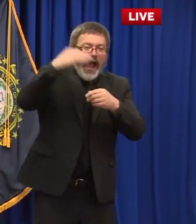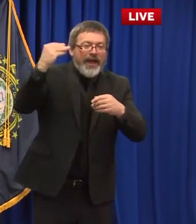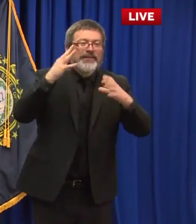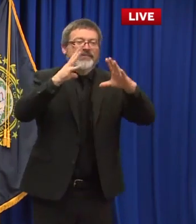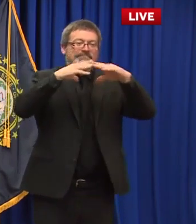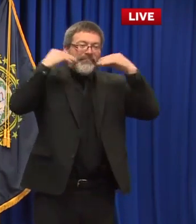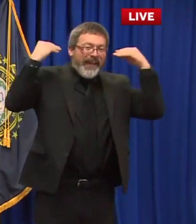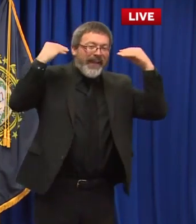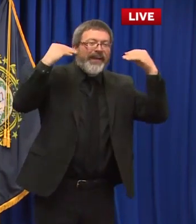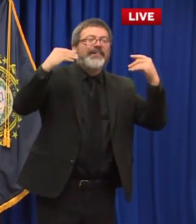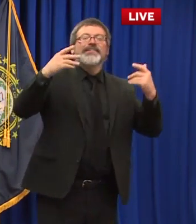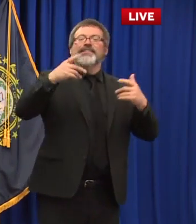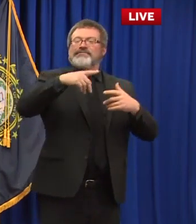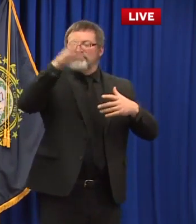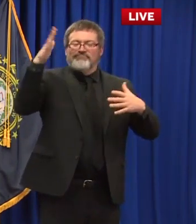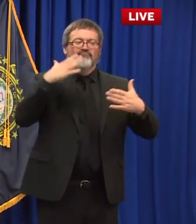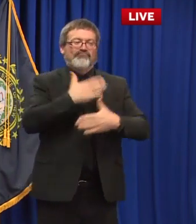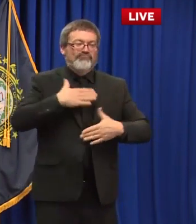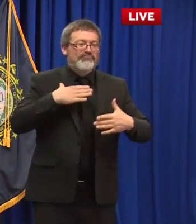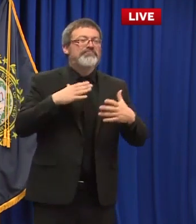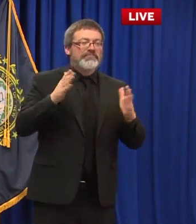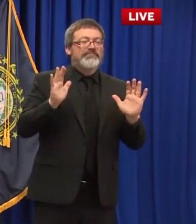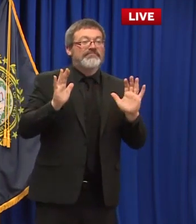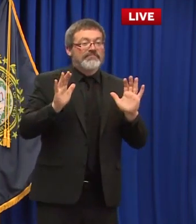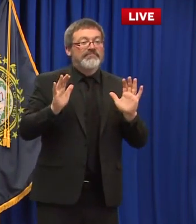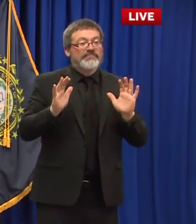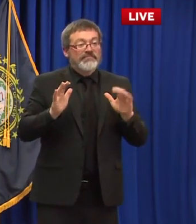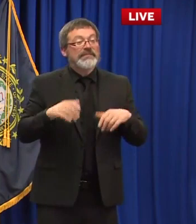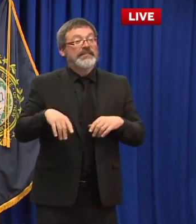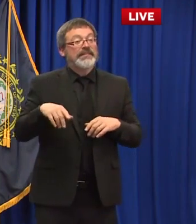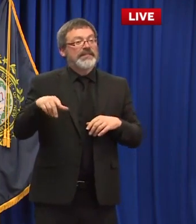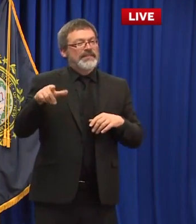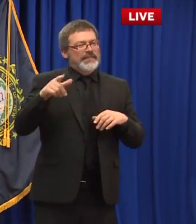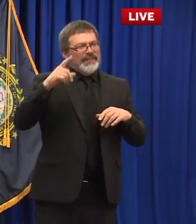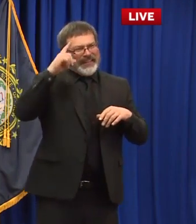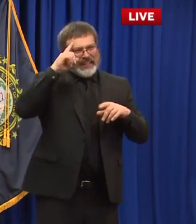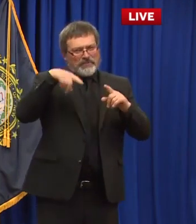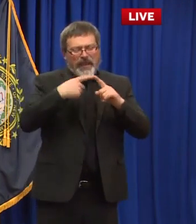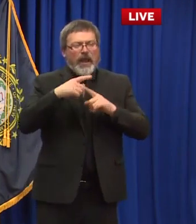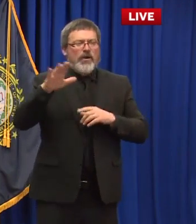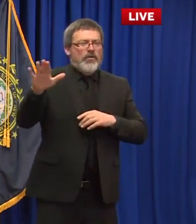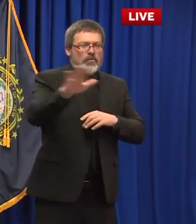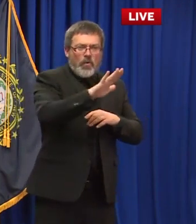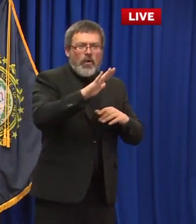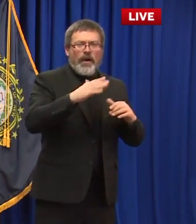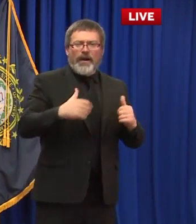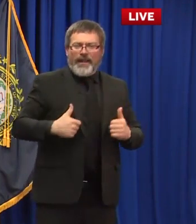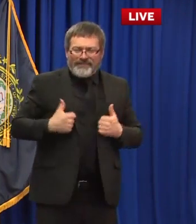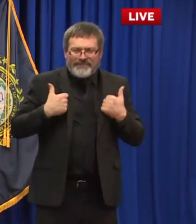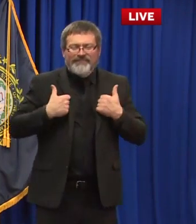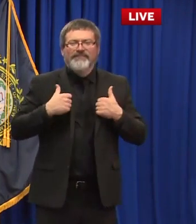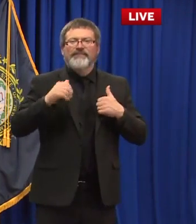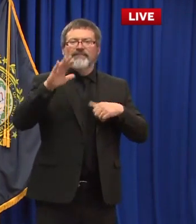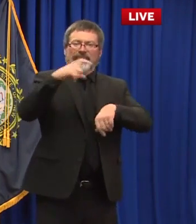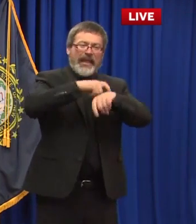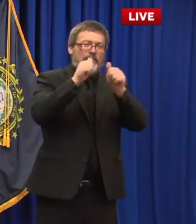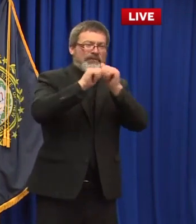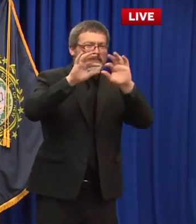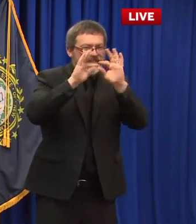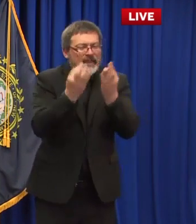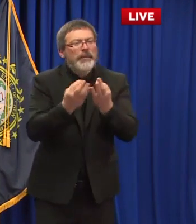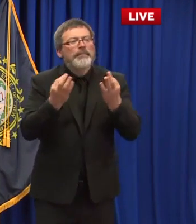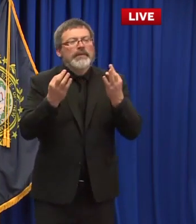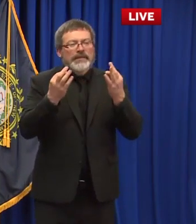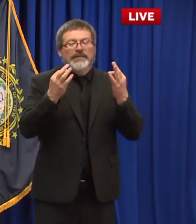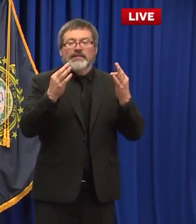it really is important to to find those those moments in our lives and in our communities and with our families with our co-workers whatever it is that puts a smile on our face in